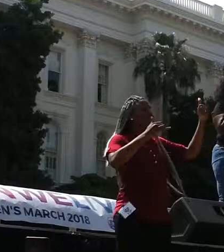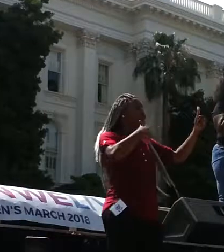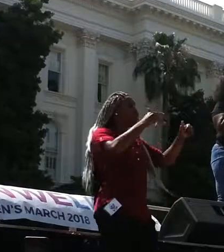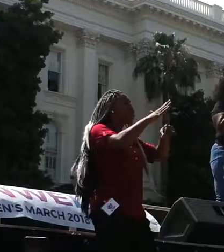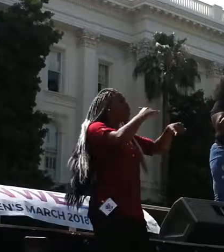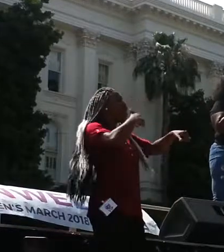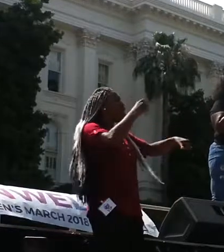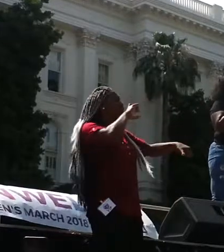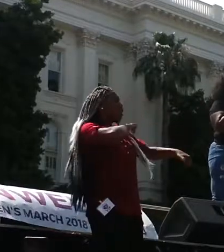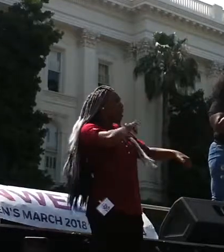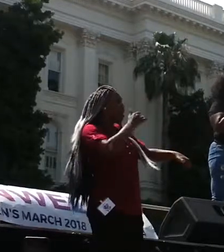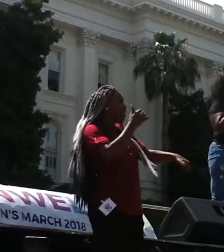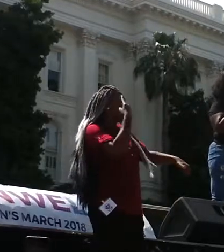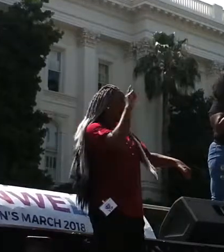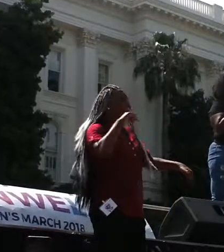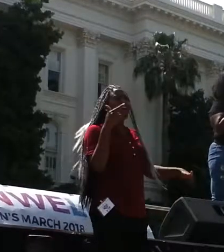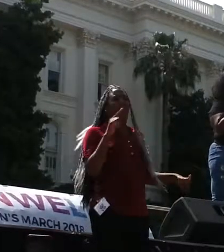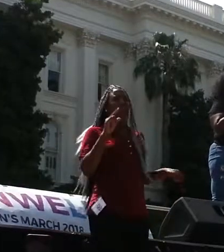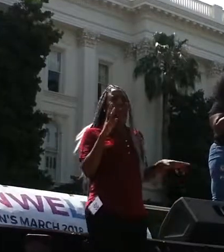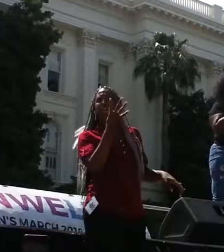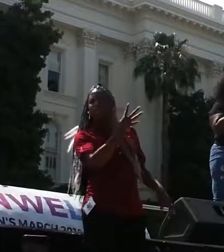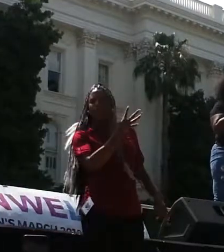doing anything that is not your business.